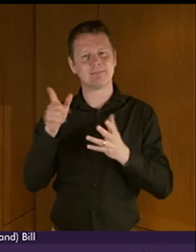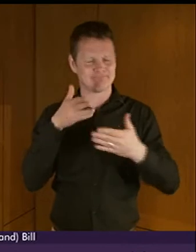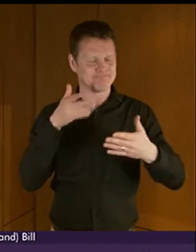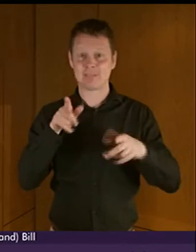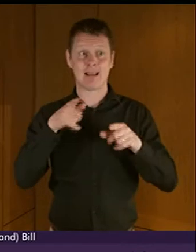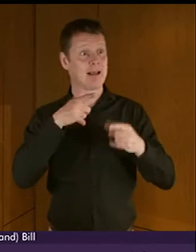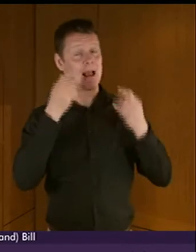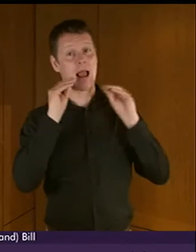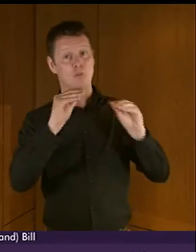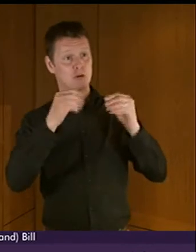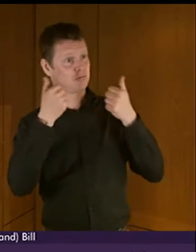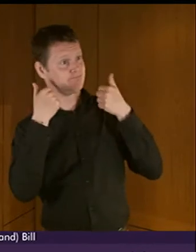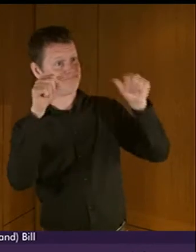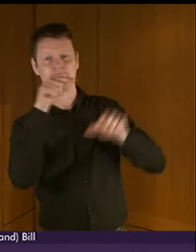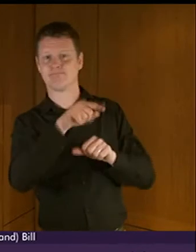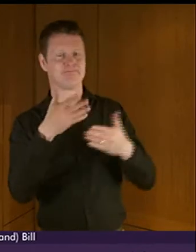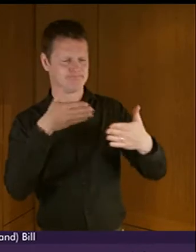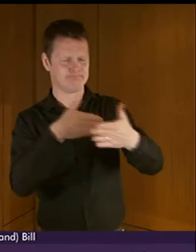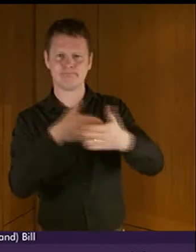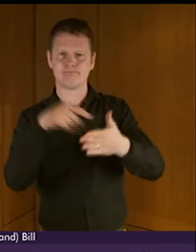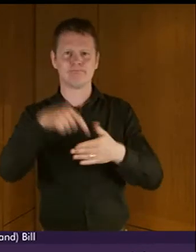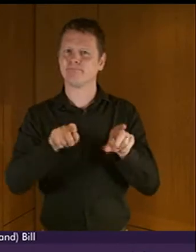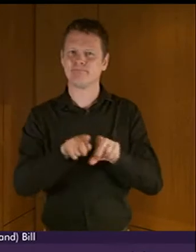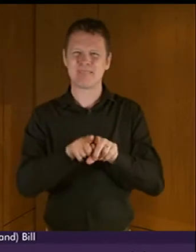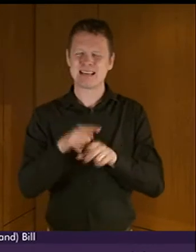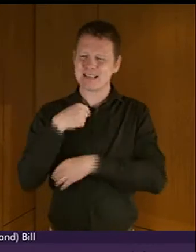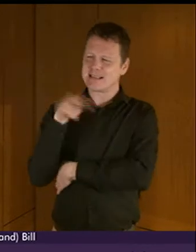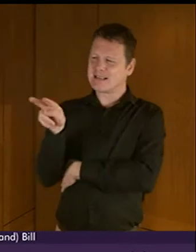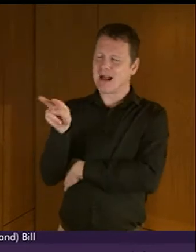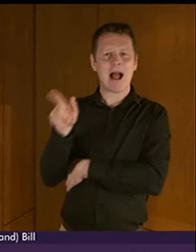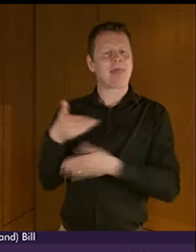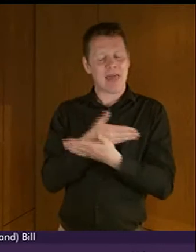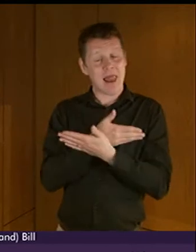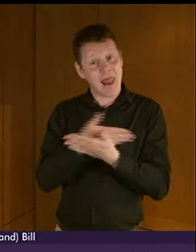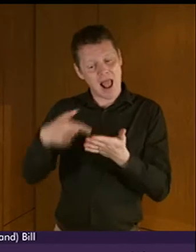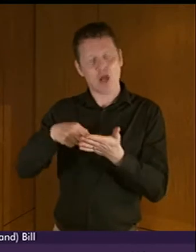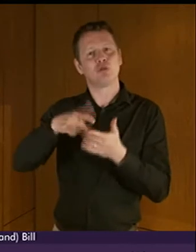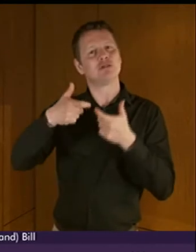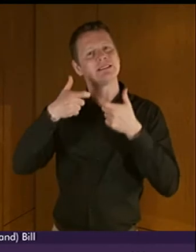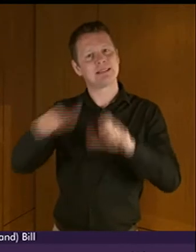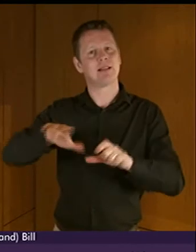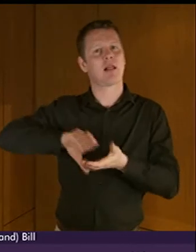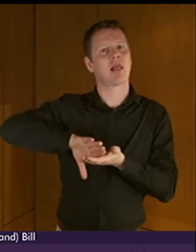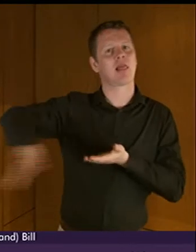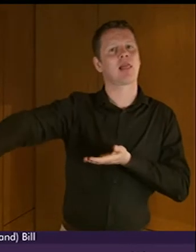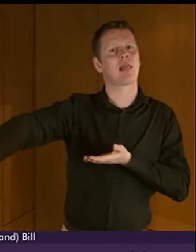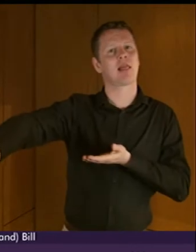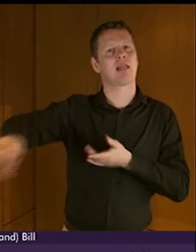attainment and it struck me that the language was still marginalised and still misunderstood